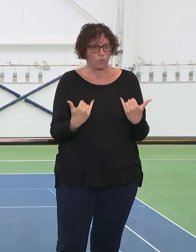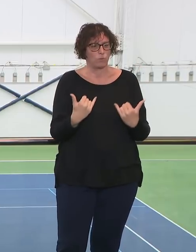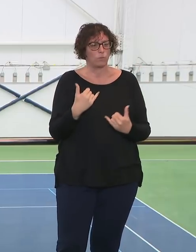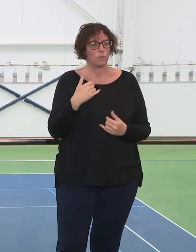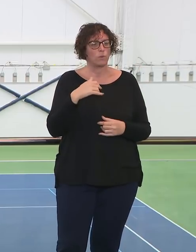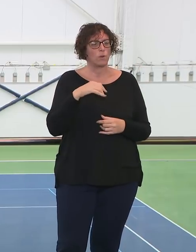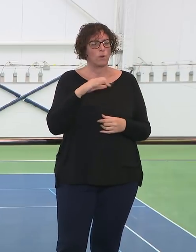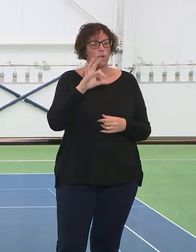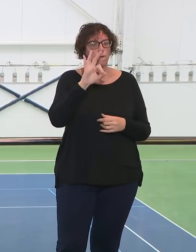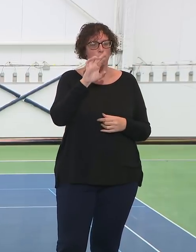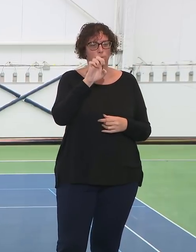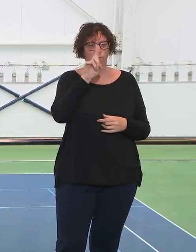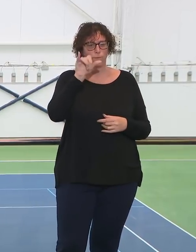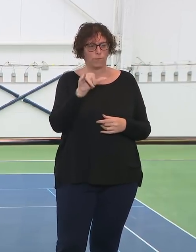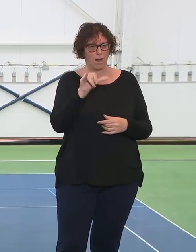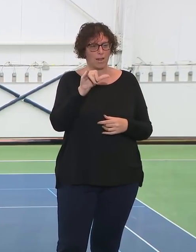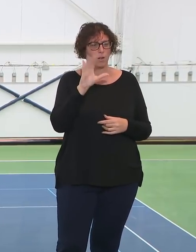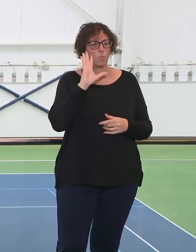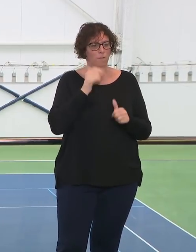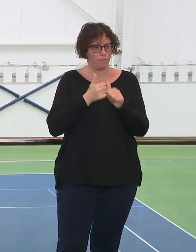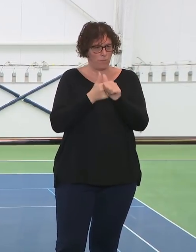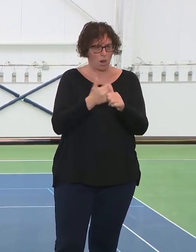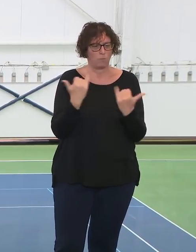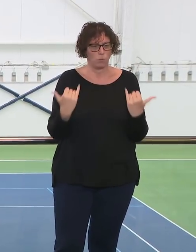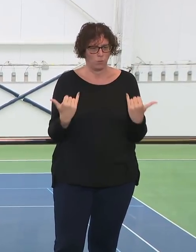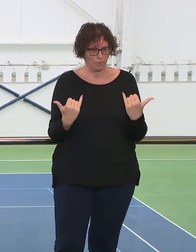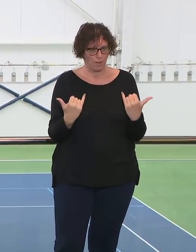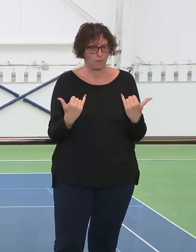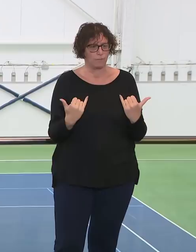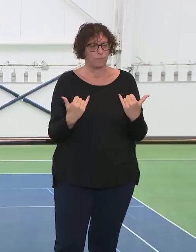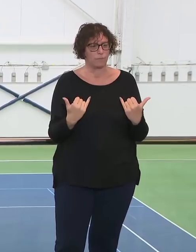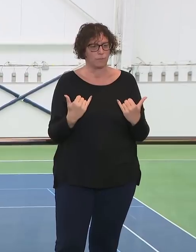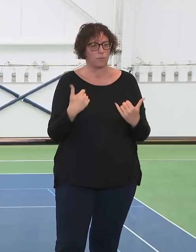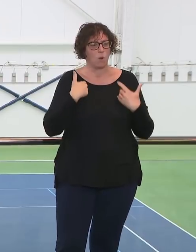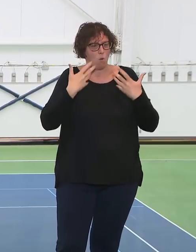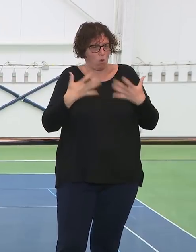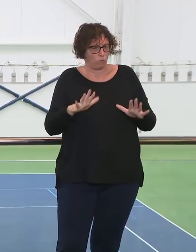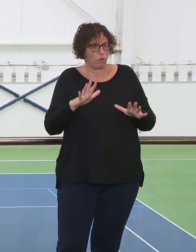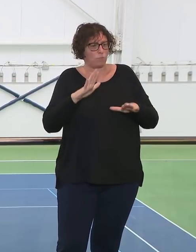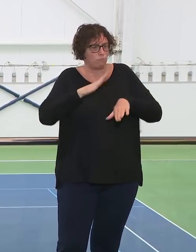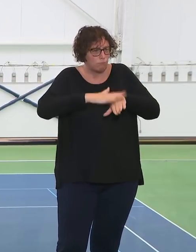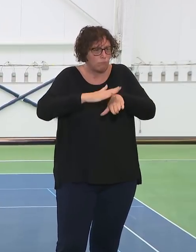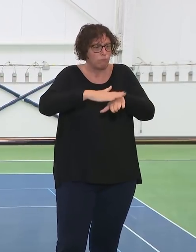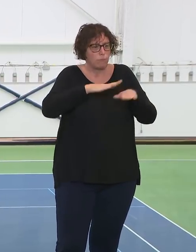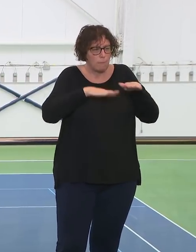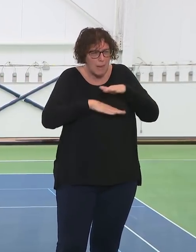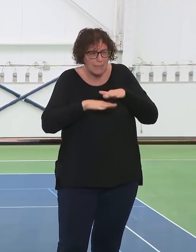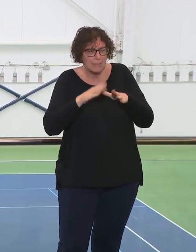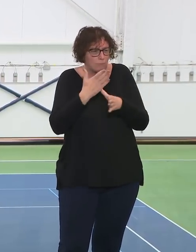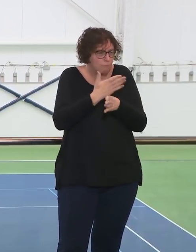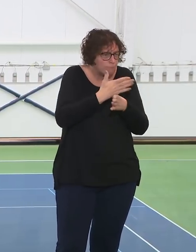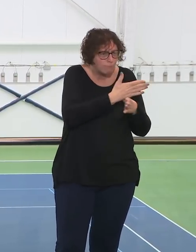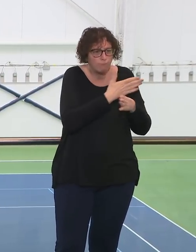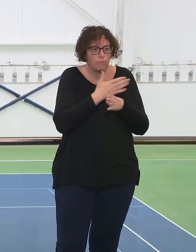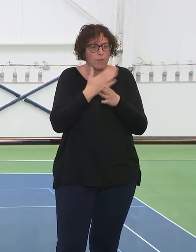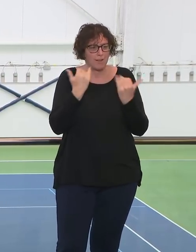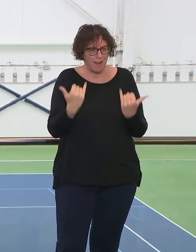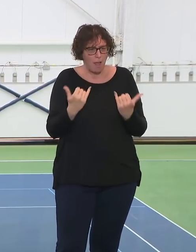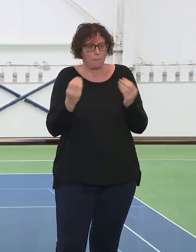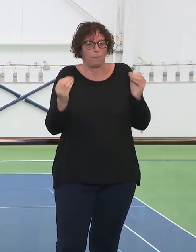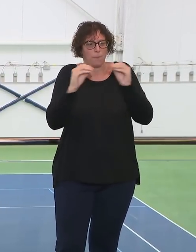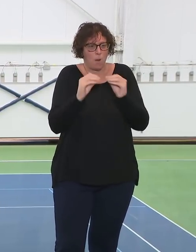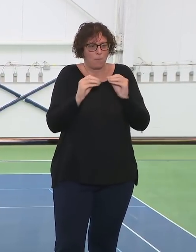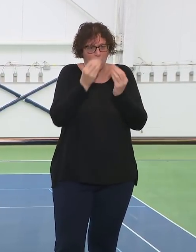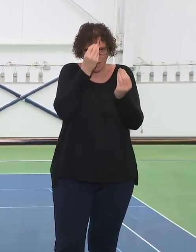I want to hear it. But otherwise, I think it should be released. We've given you the disclaimers. And my goal is to get more accurate information that we could actually